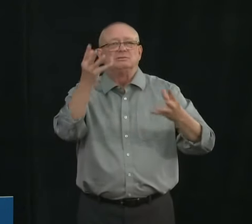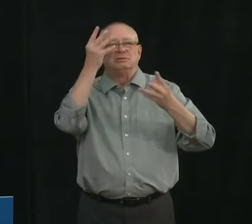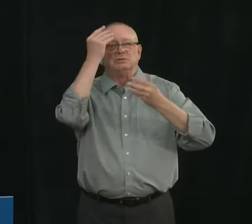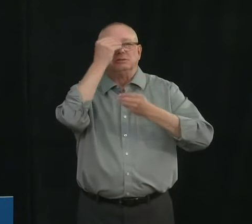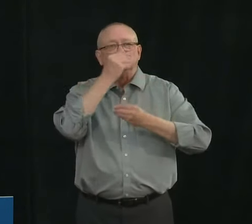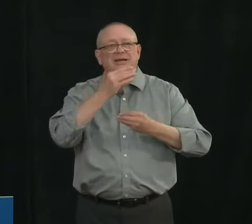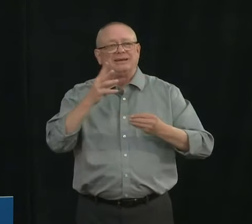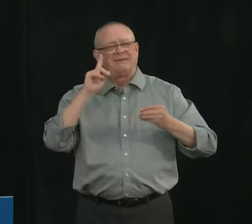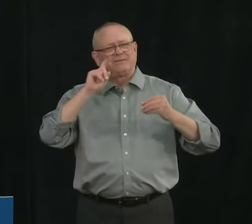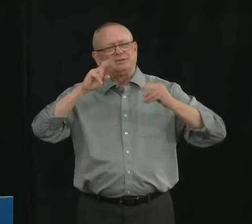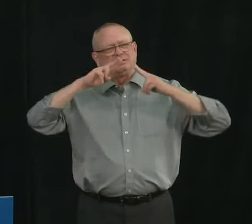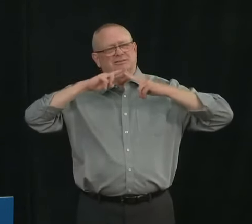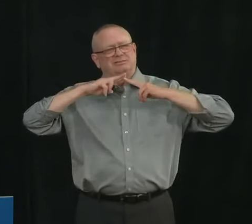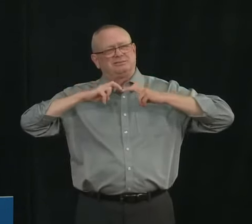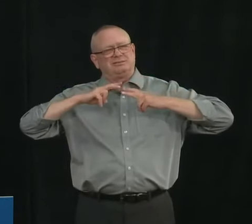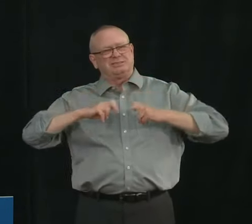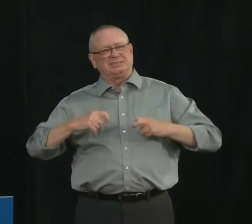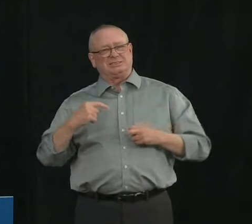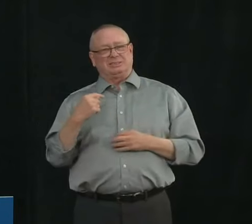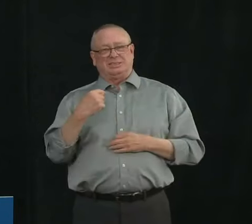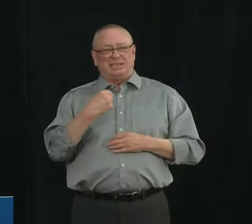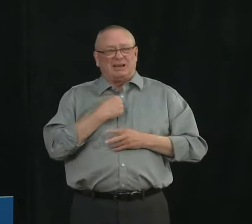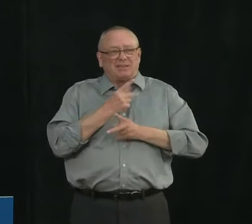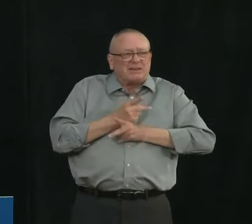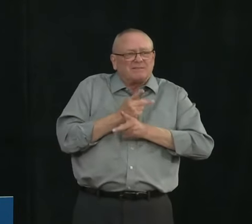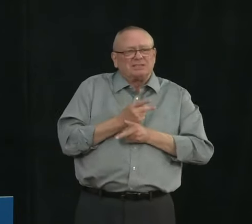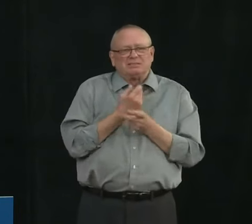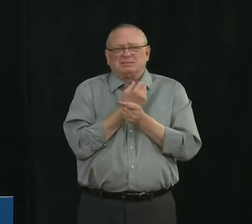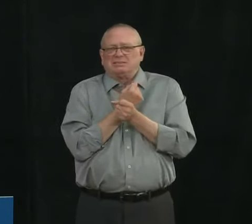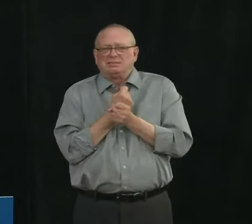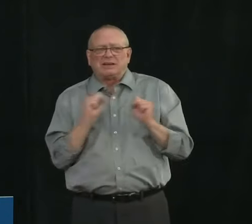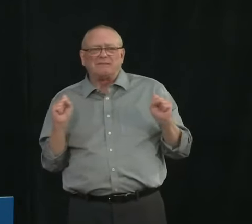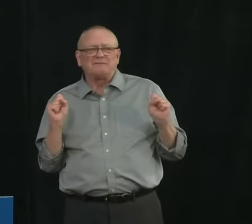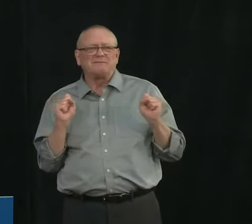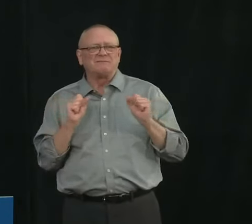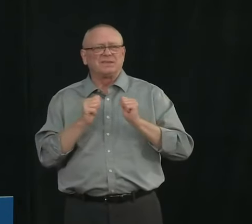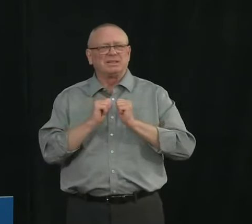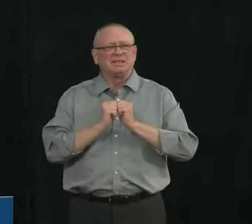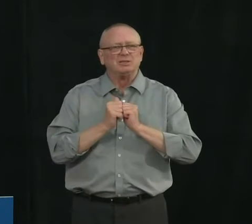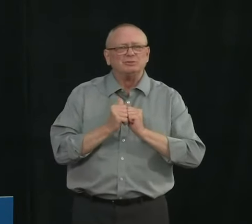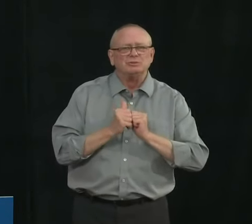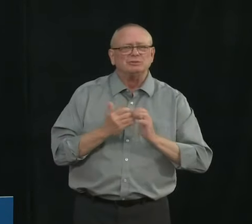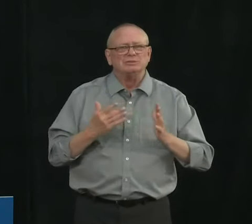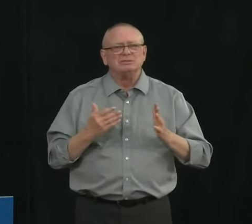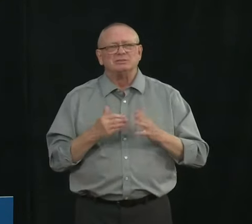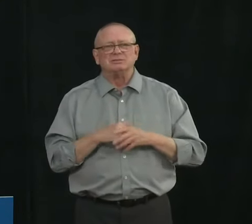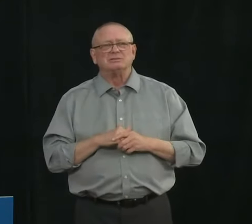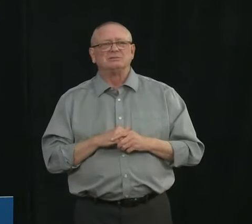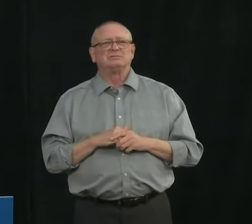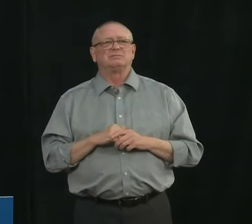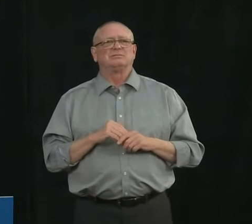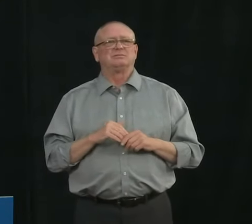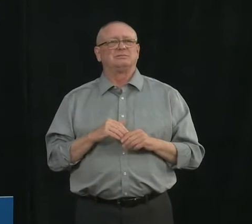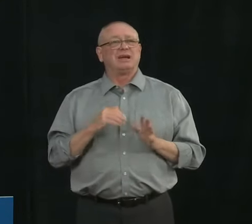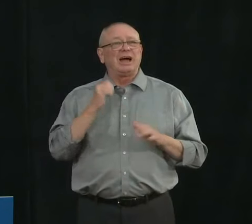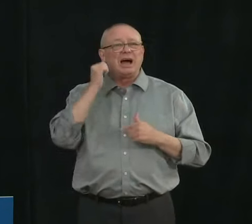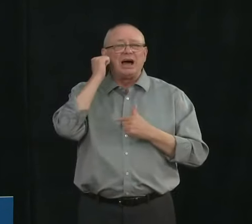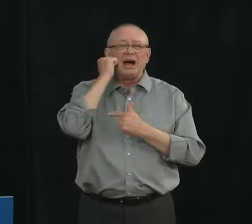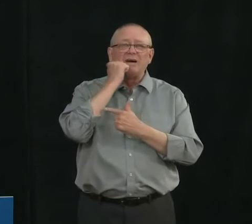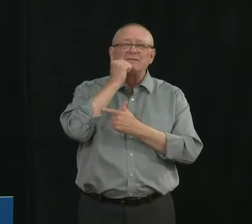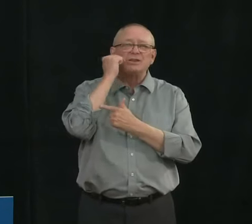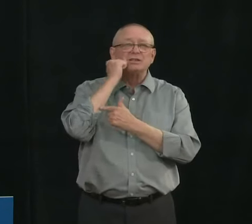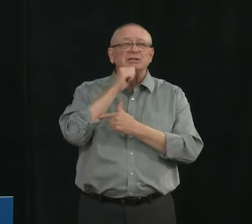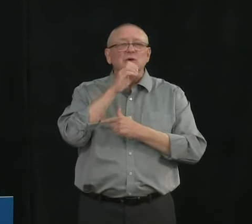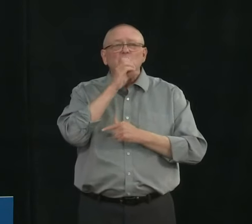the risk of different activities in their community and how we can support other seniors outside of these congregate care settings and